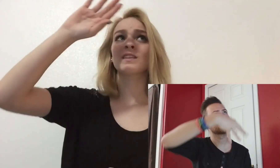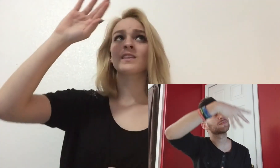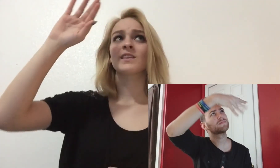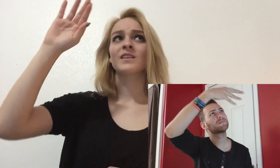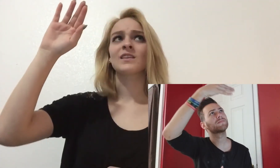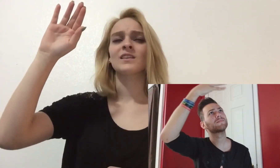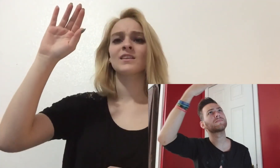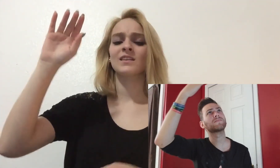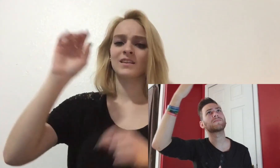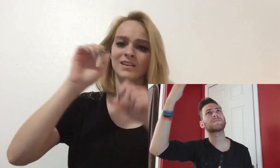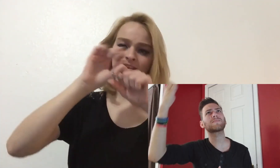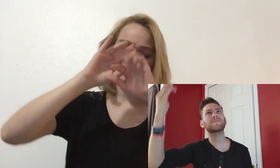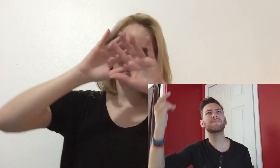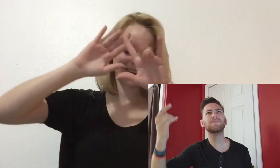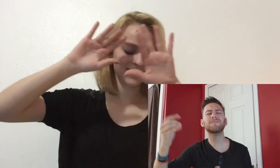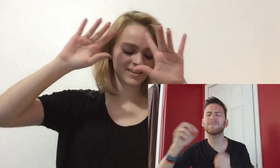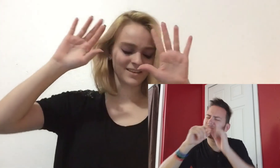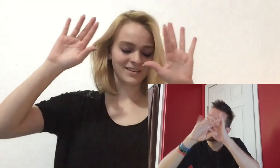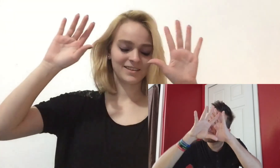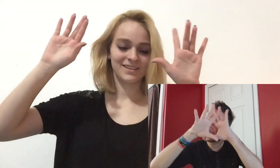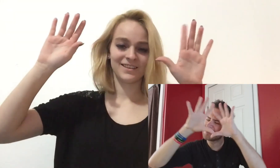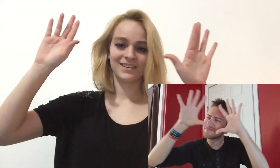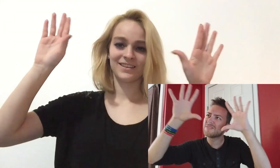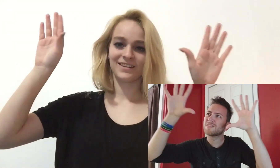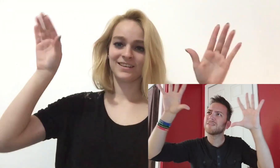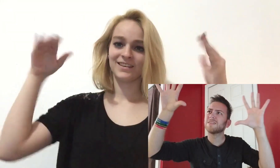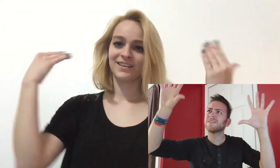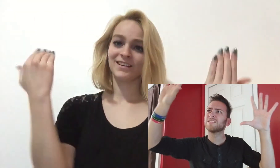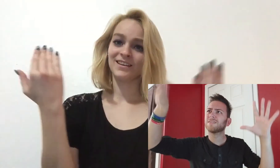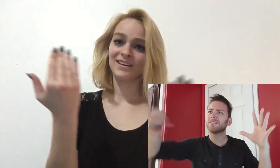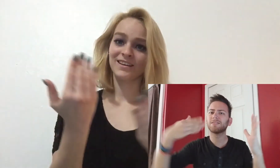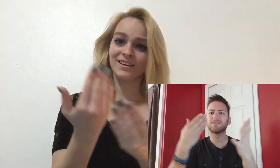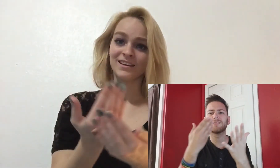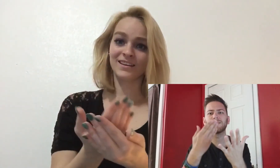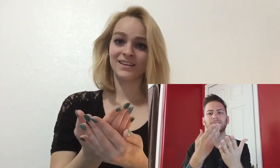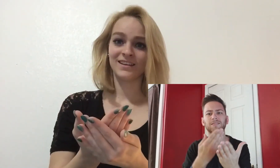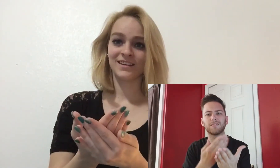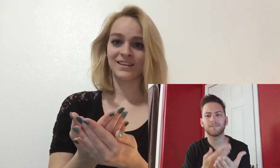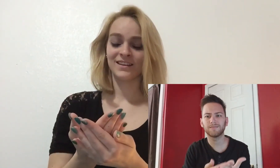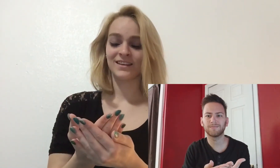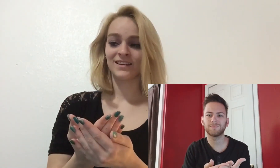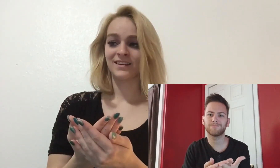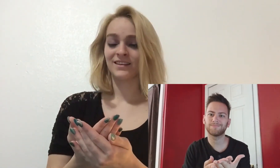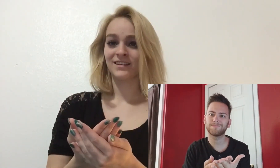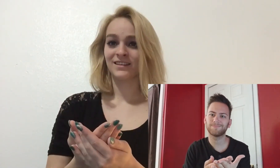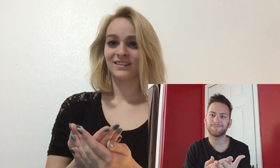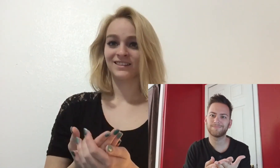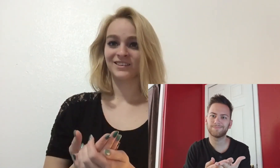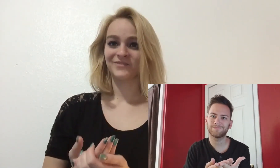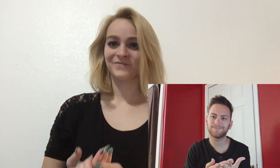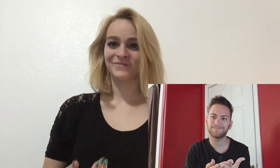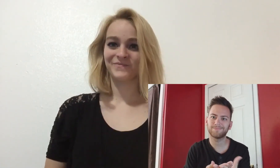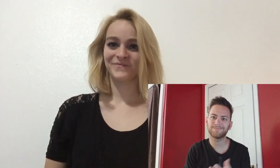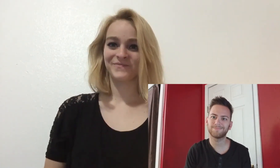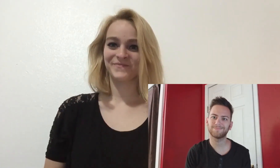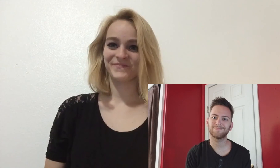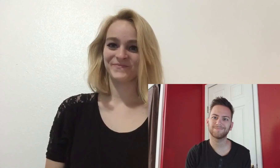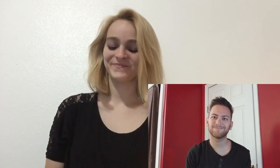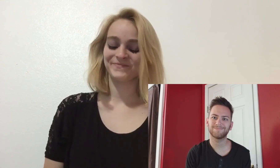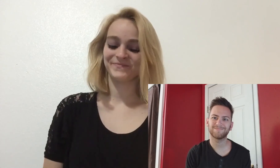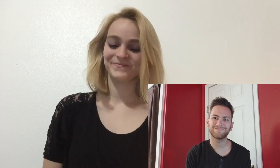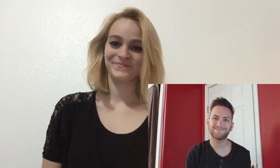why, oh why can't I?